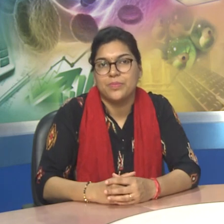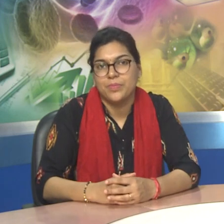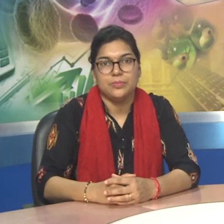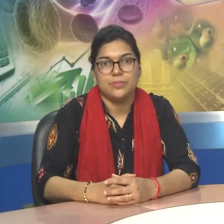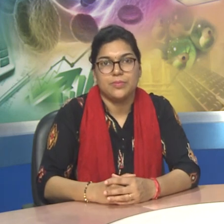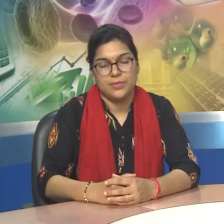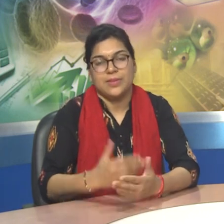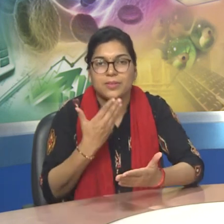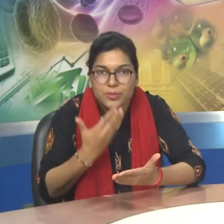Thank you! 6. you!